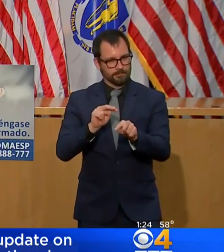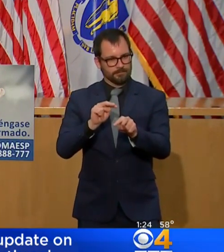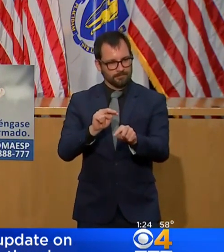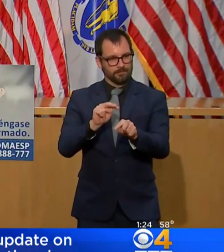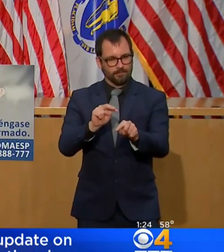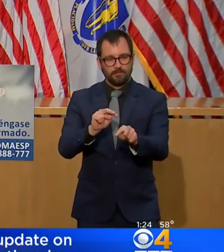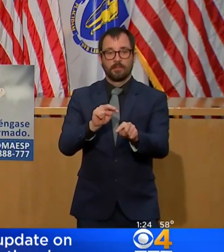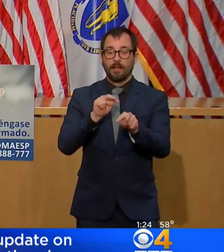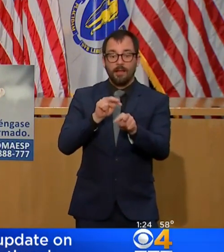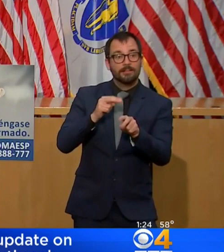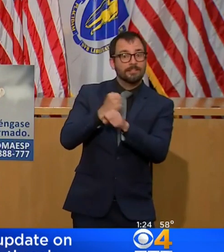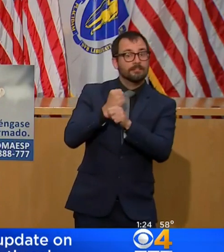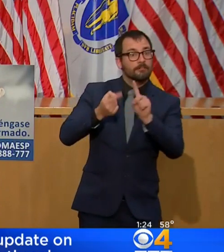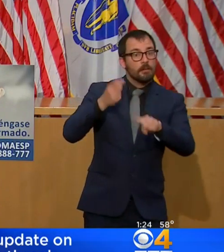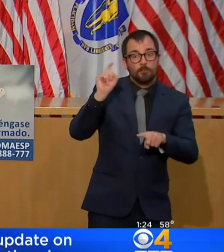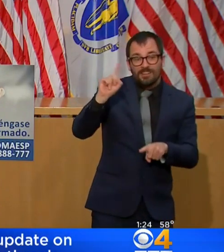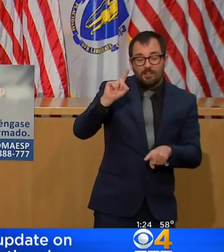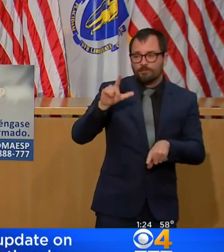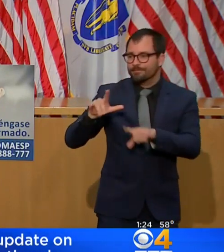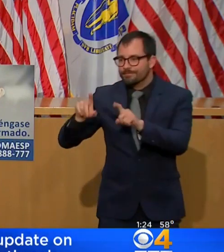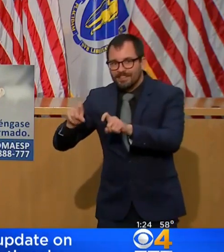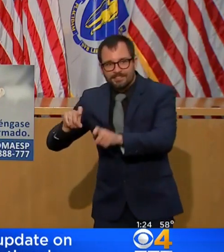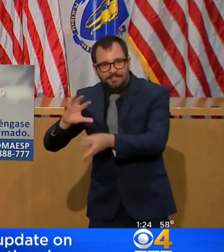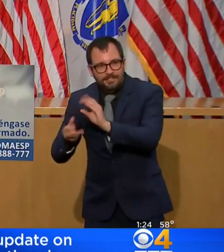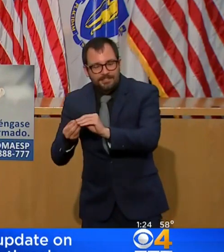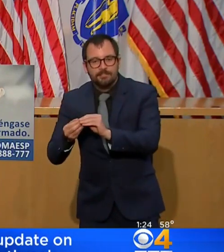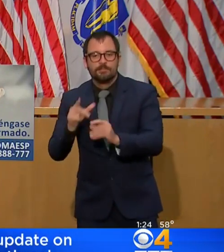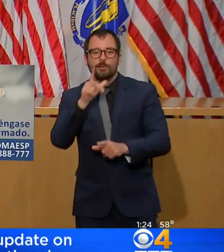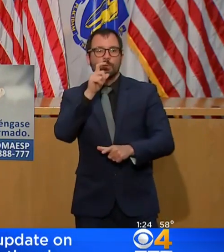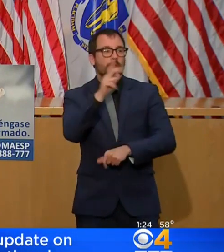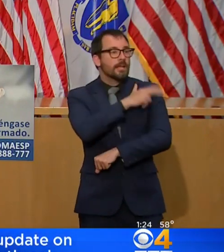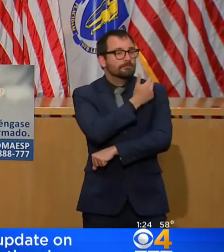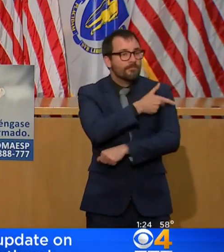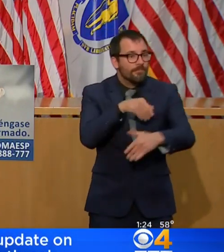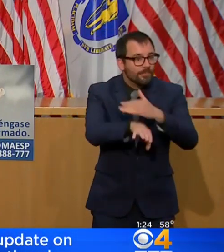determine what is the safest way to get our economy up and going again.